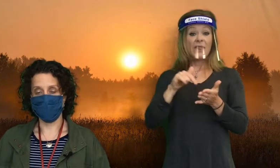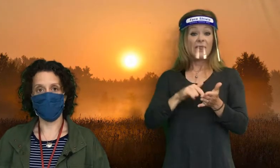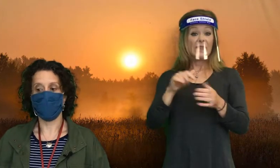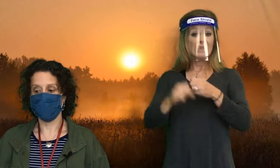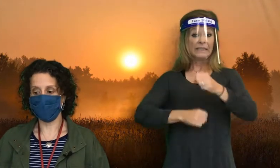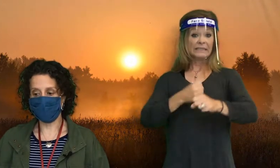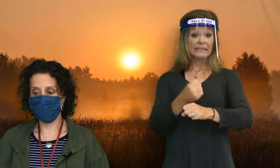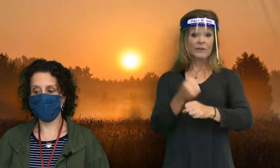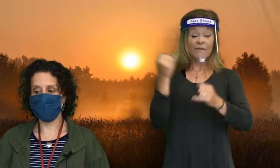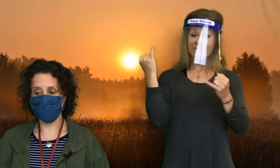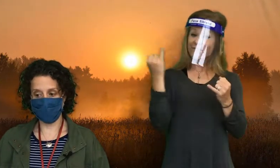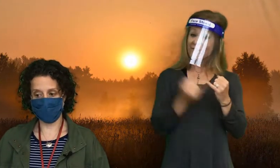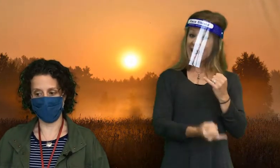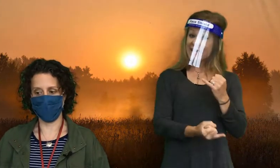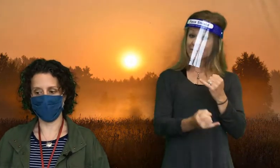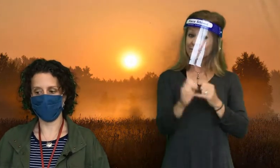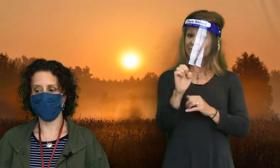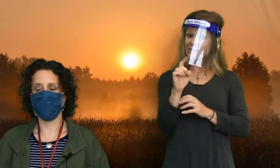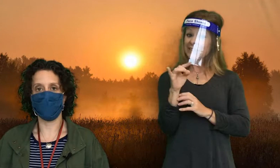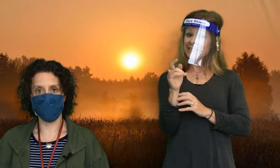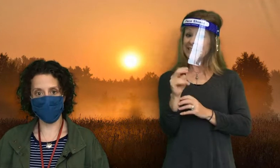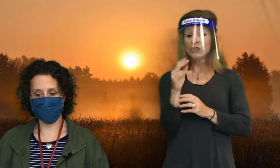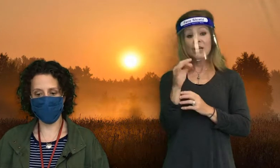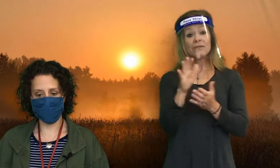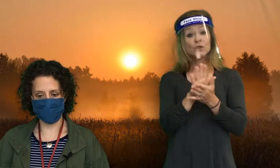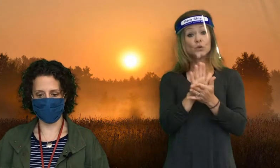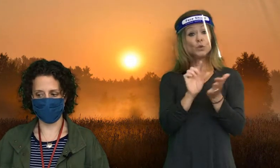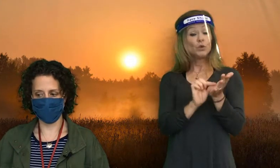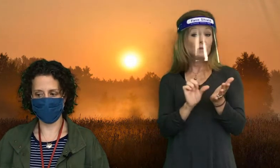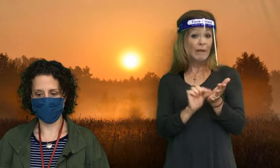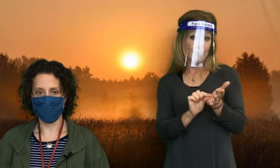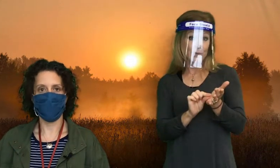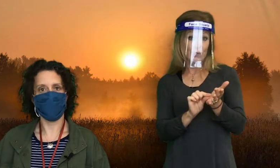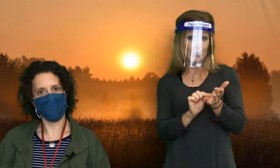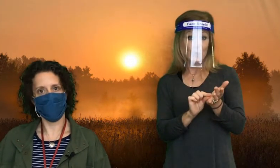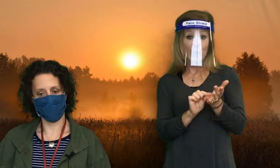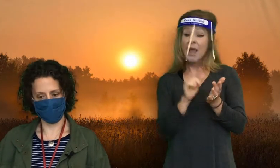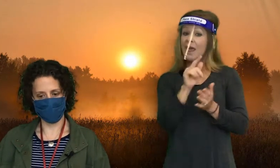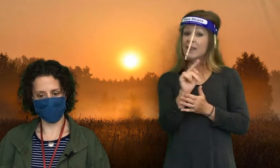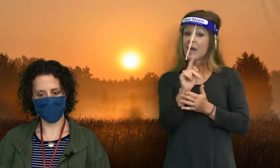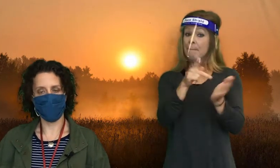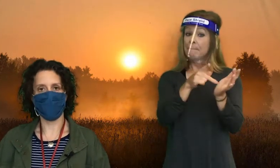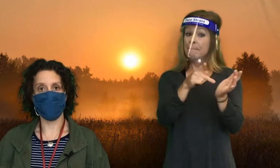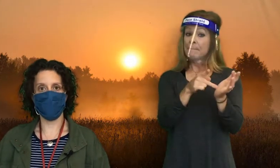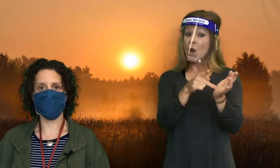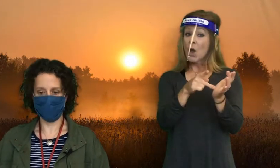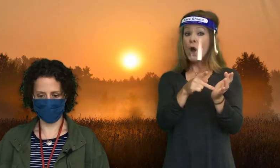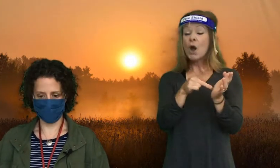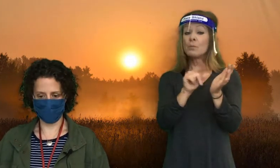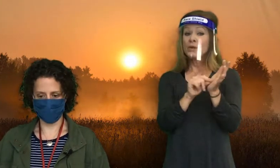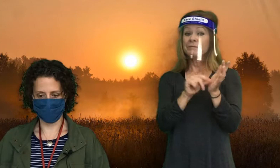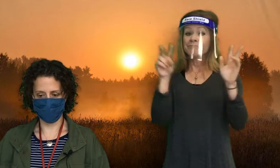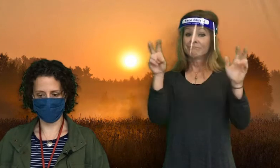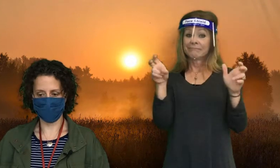year's final edition of our school newspaper, The Pawprint is